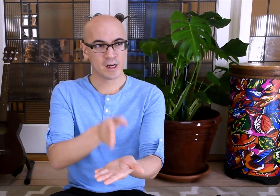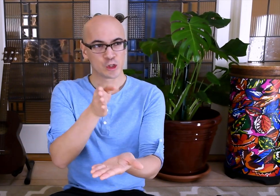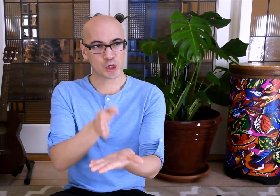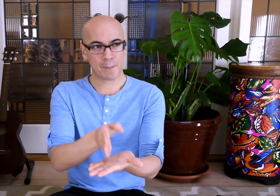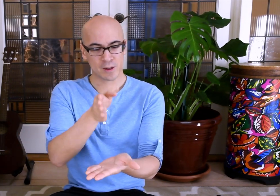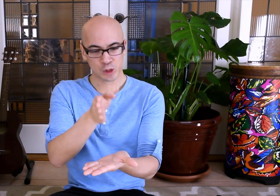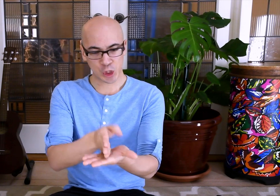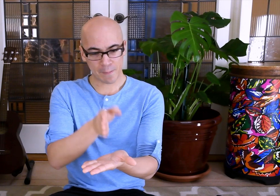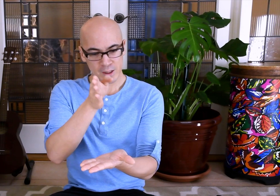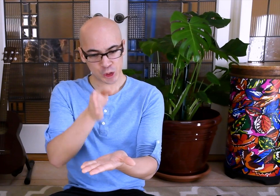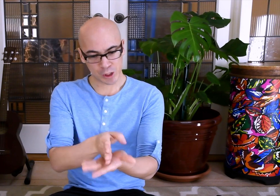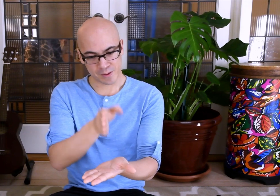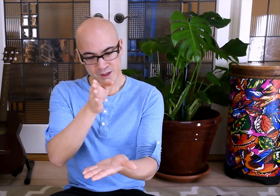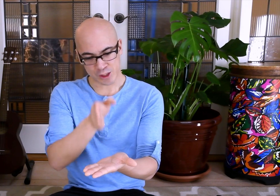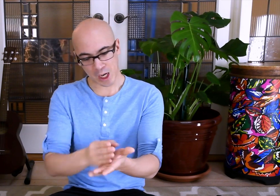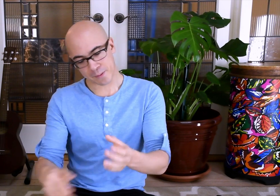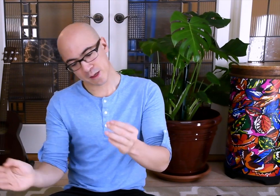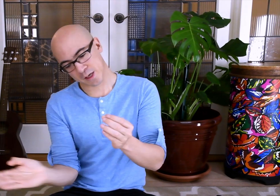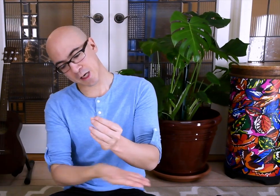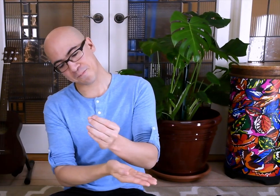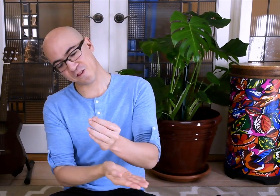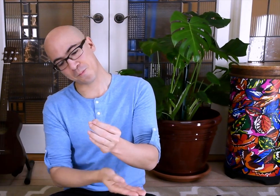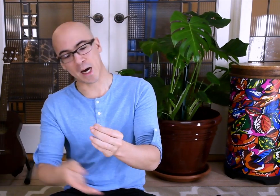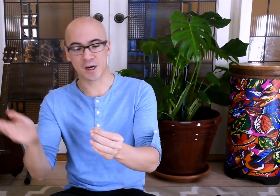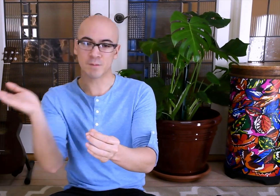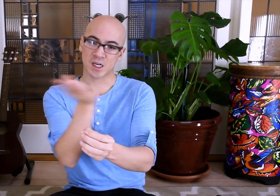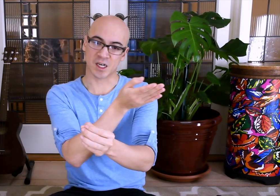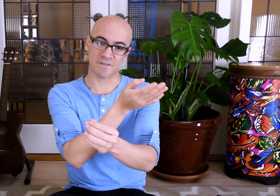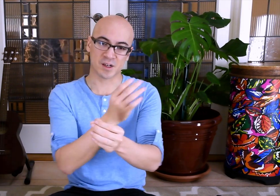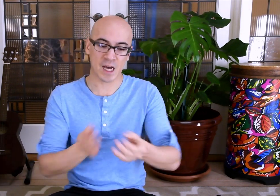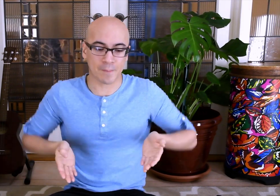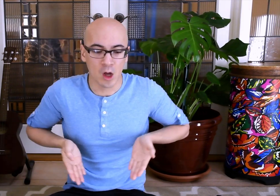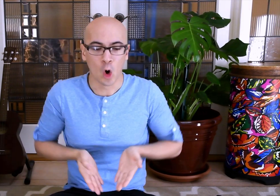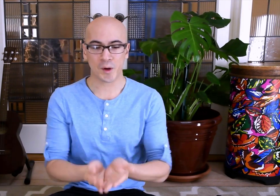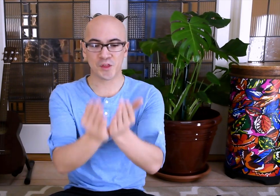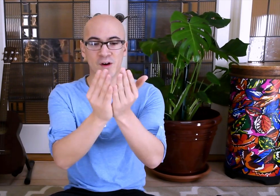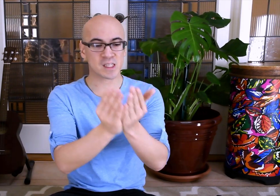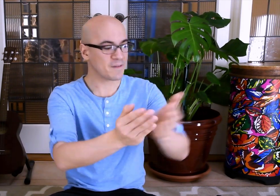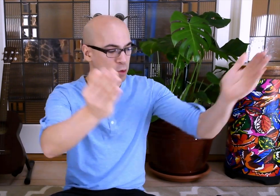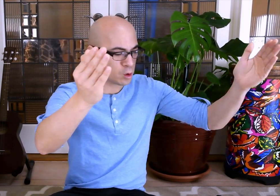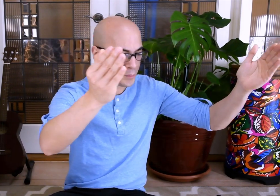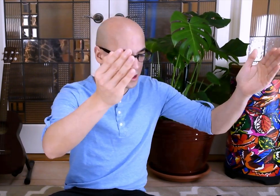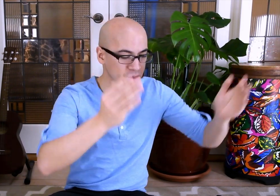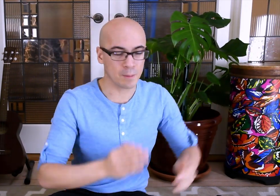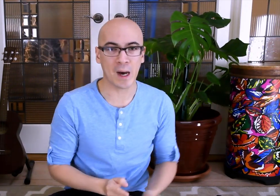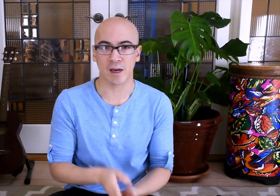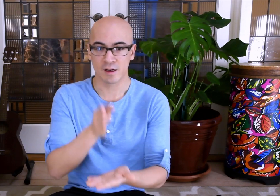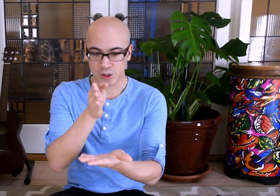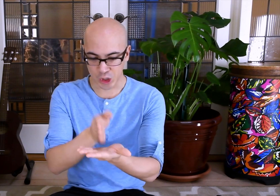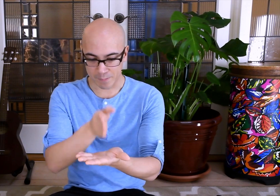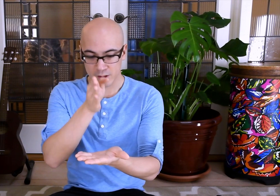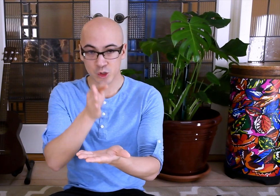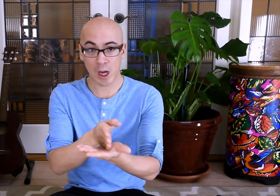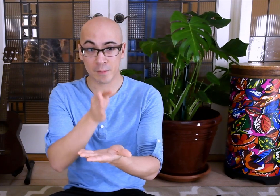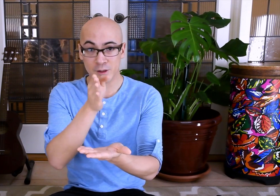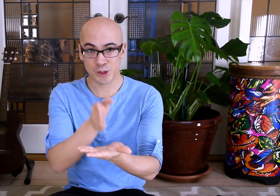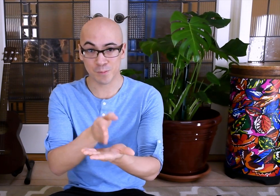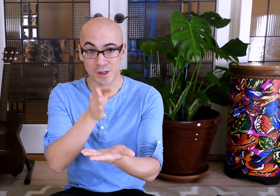Chop, chop, shippity chop. Cut off the bottom, cut off the top. What there is left, we'll put in the pot. Chop, chop, shippity